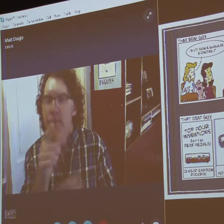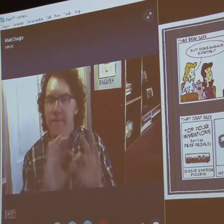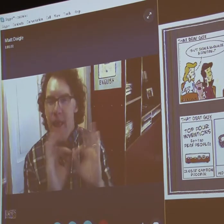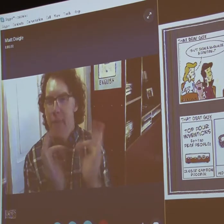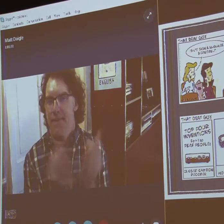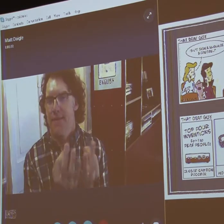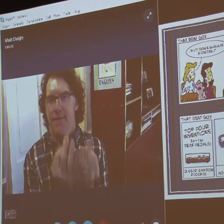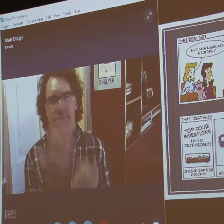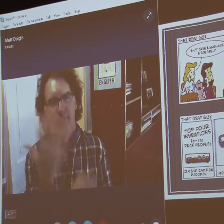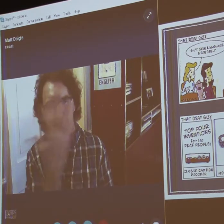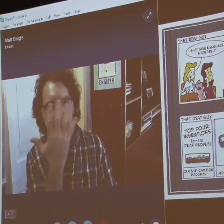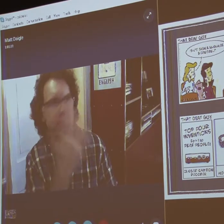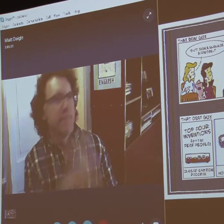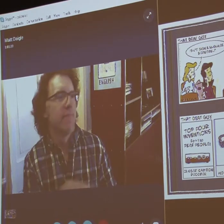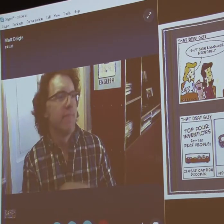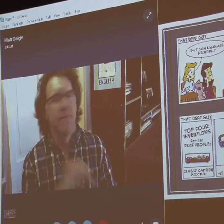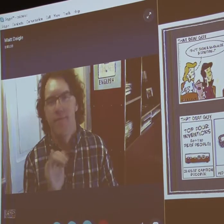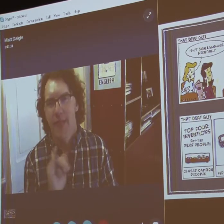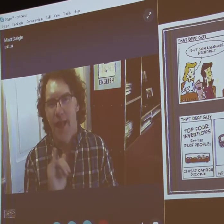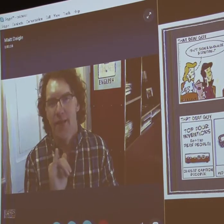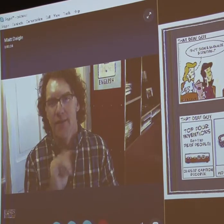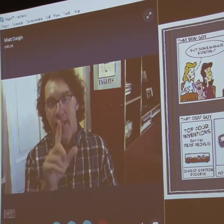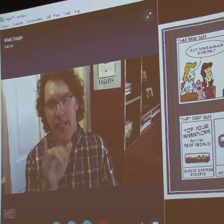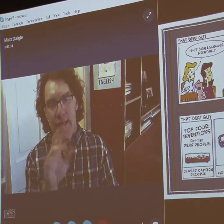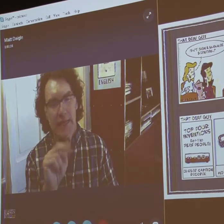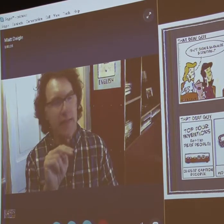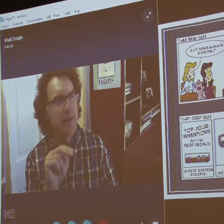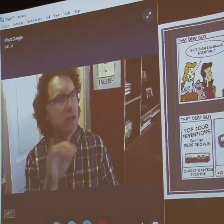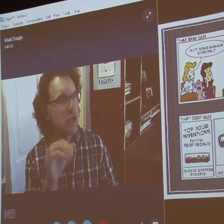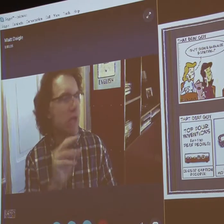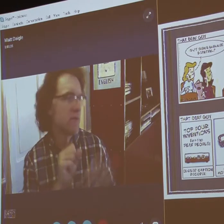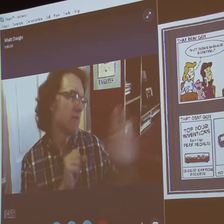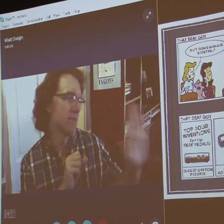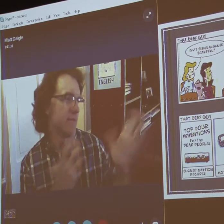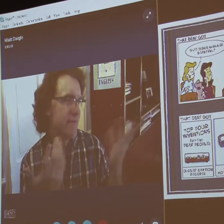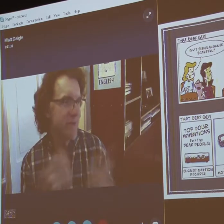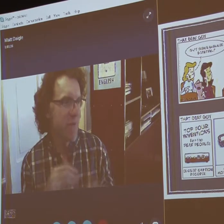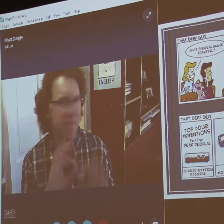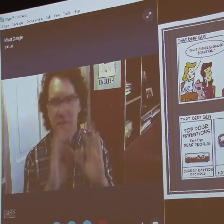is our daily life. This is what we experience.